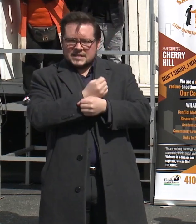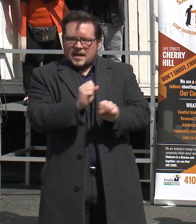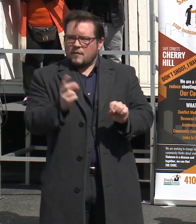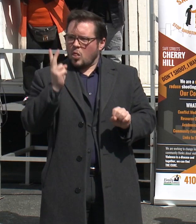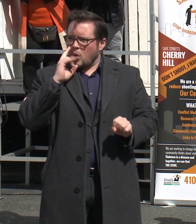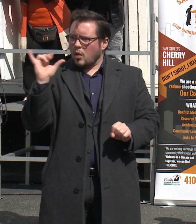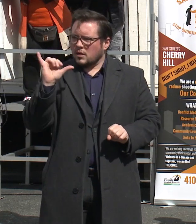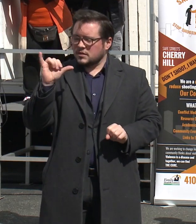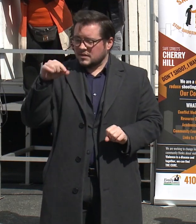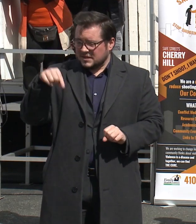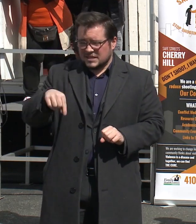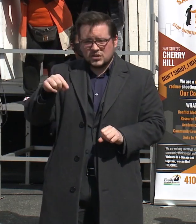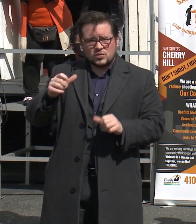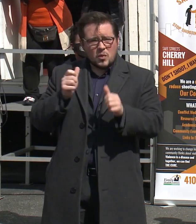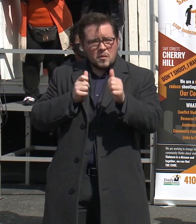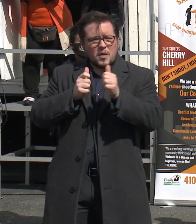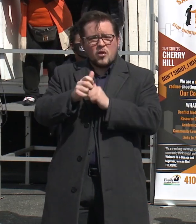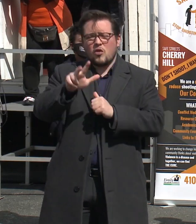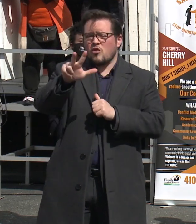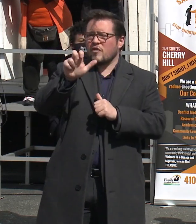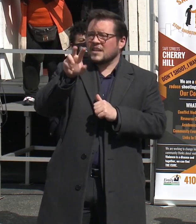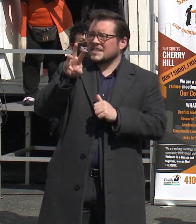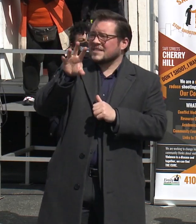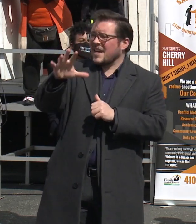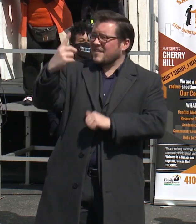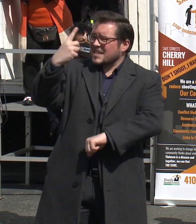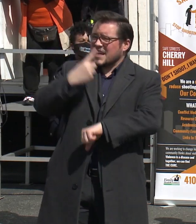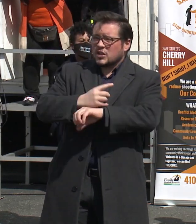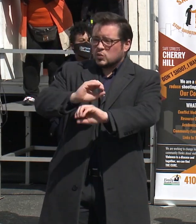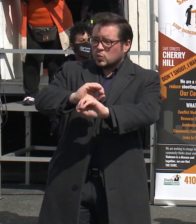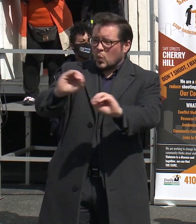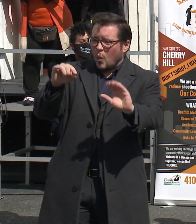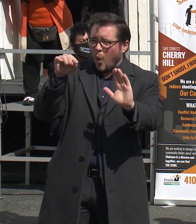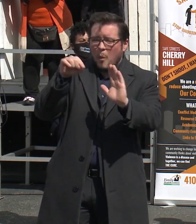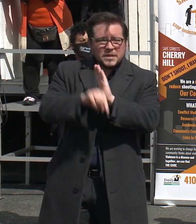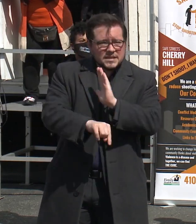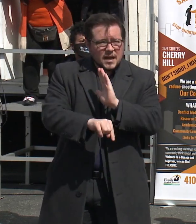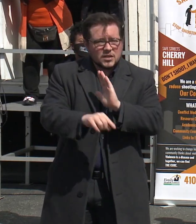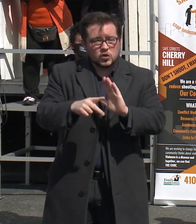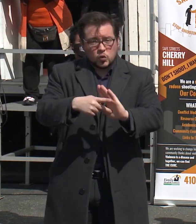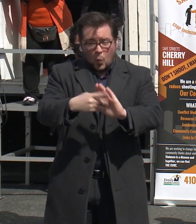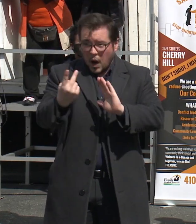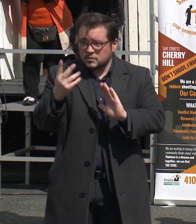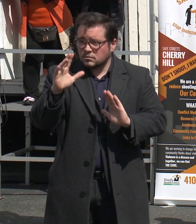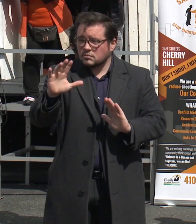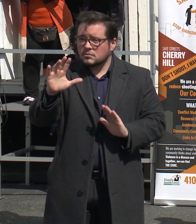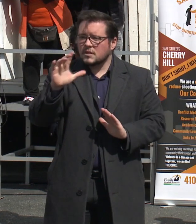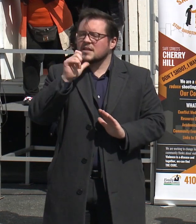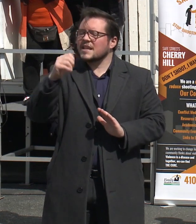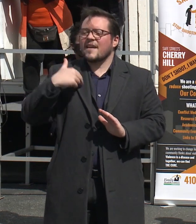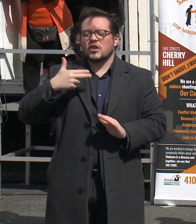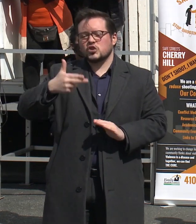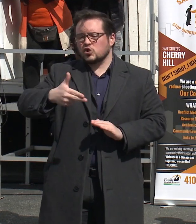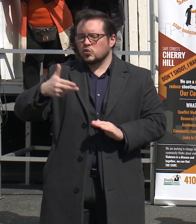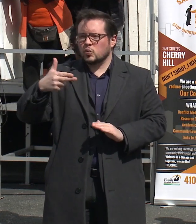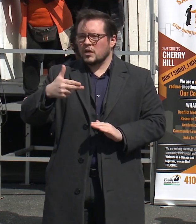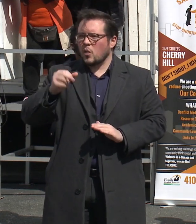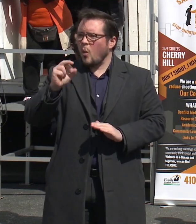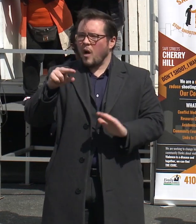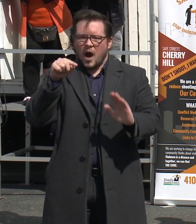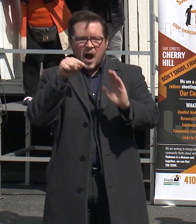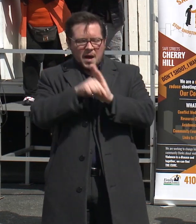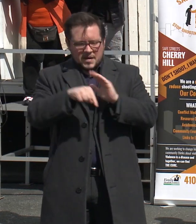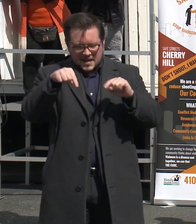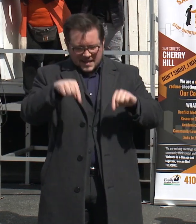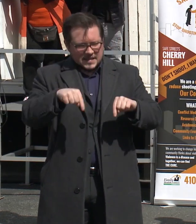site gone 365 days without a homicide, twice, it also hasn't had a shooting or a homicide in this